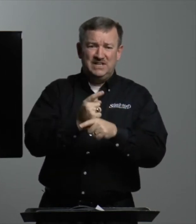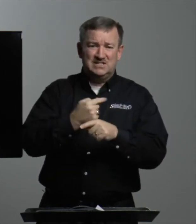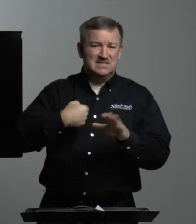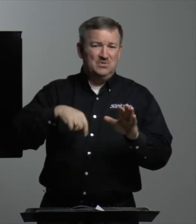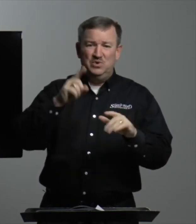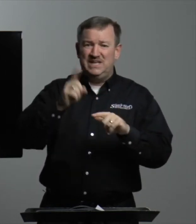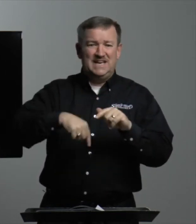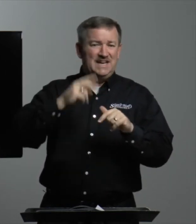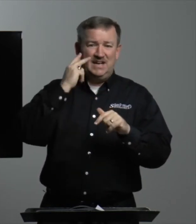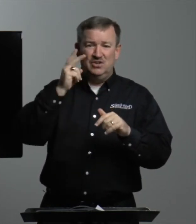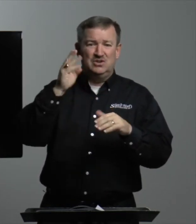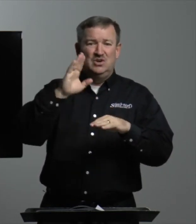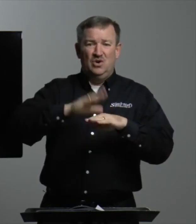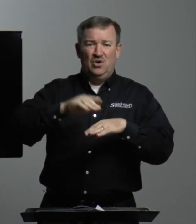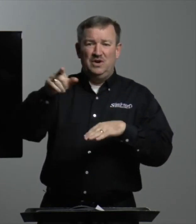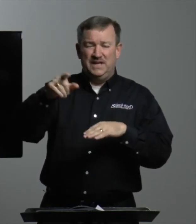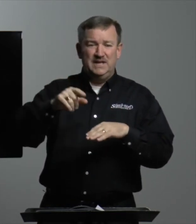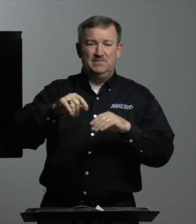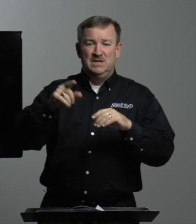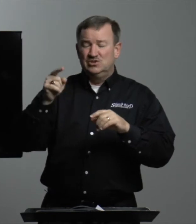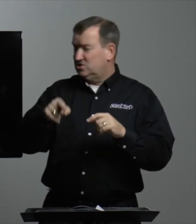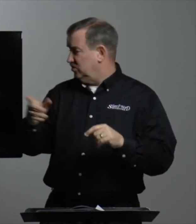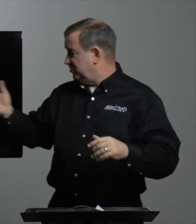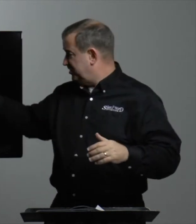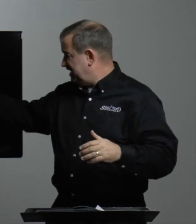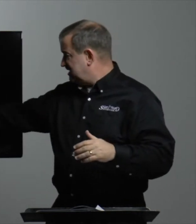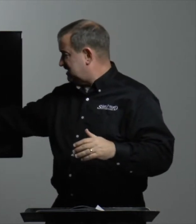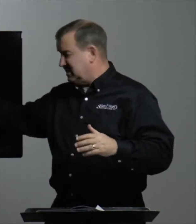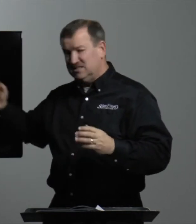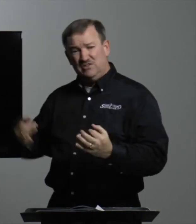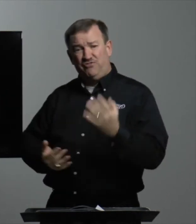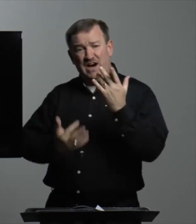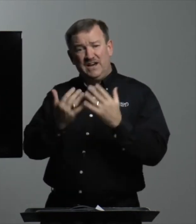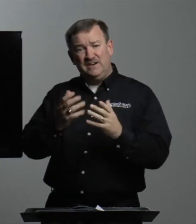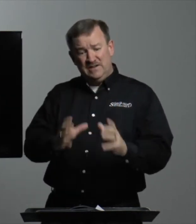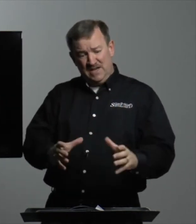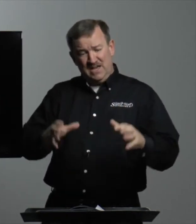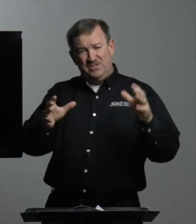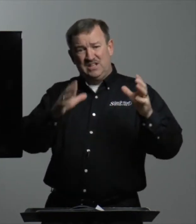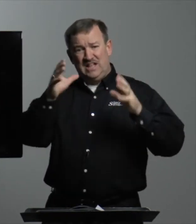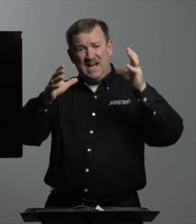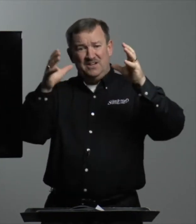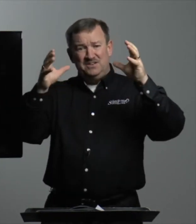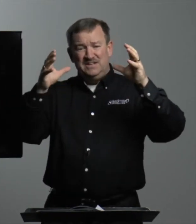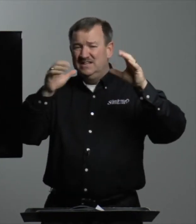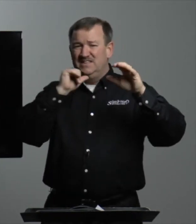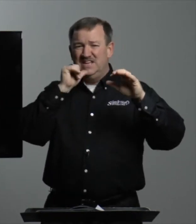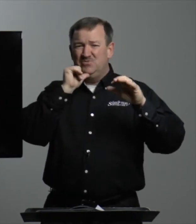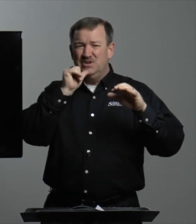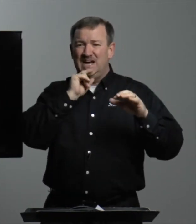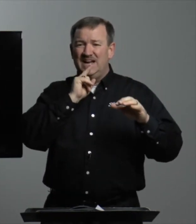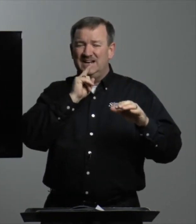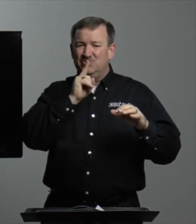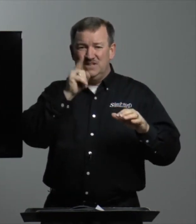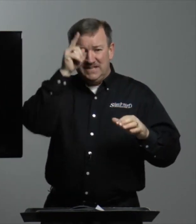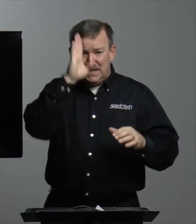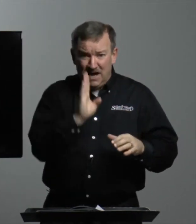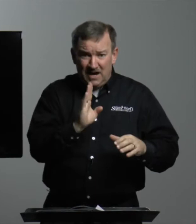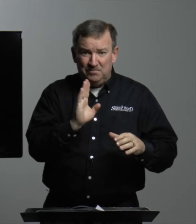righteous. And we cannot look on Him. So these things, the fire and the cloud, they were not really God,